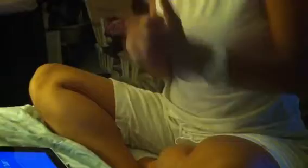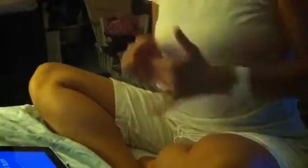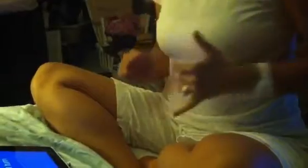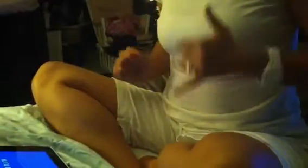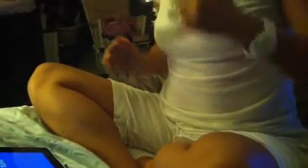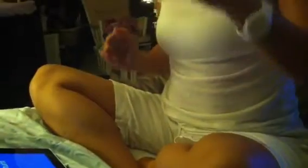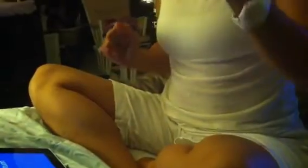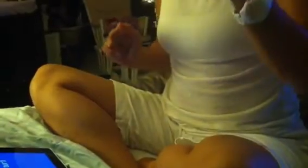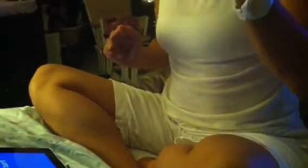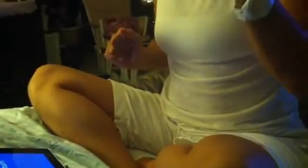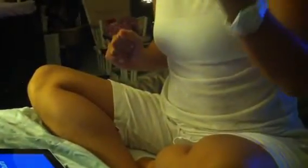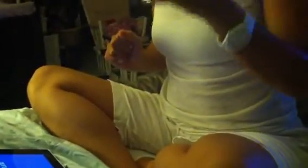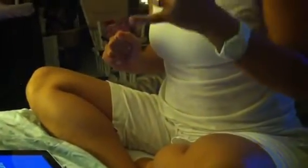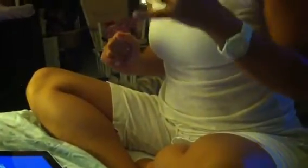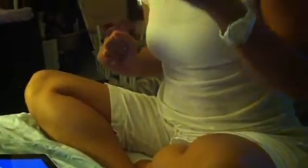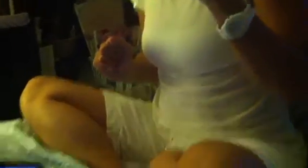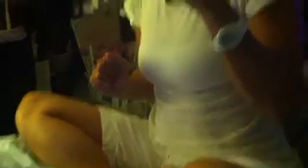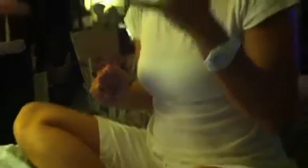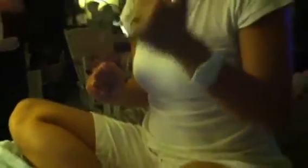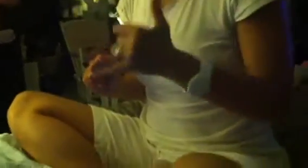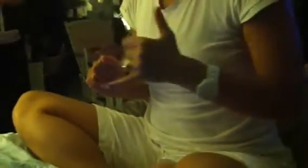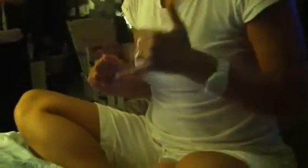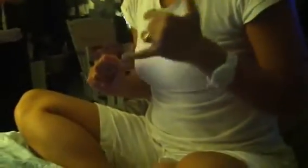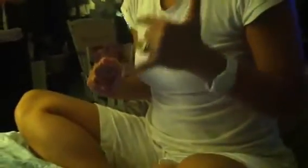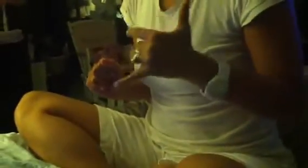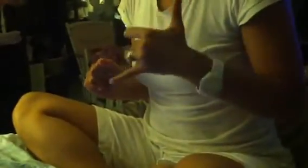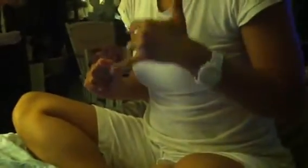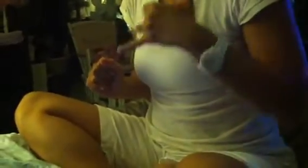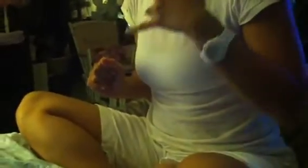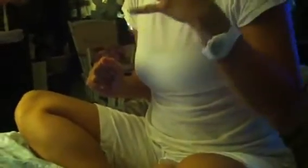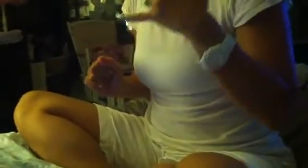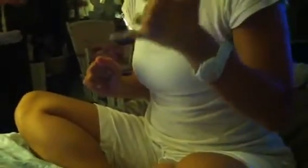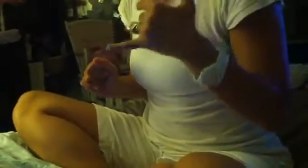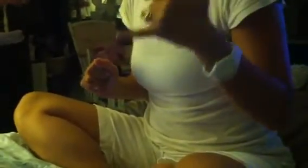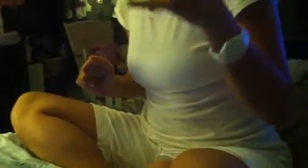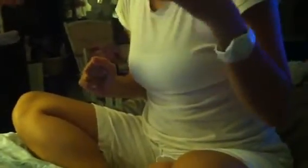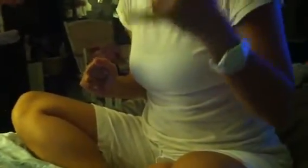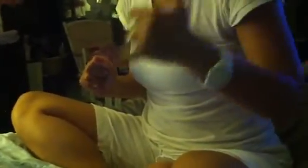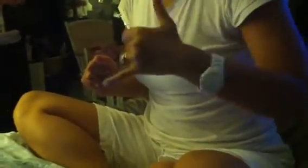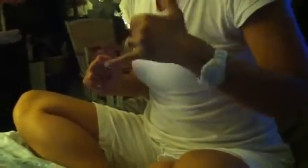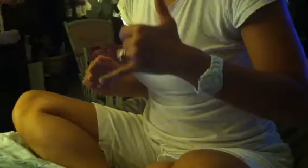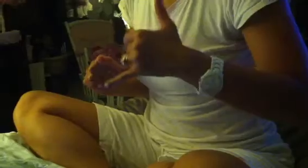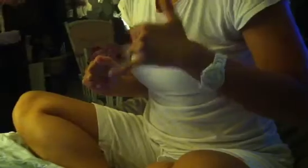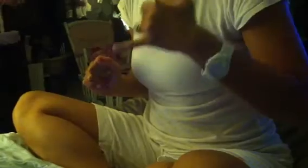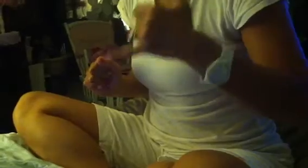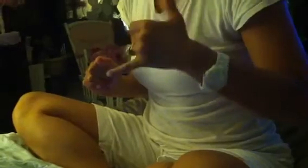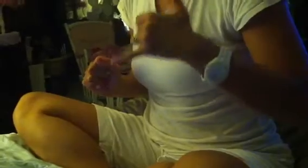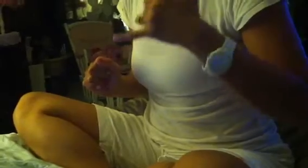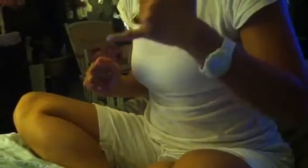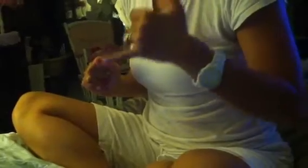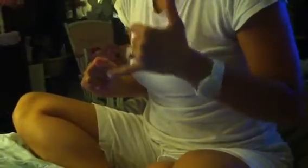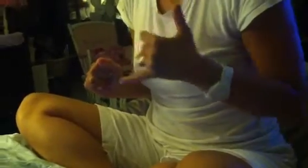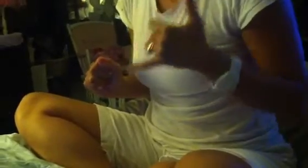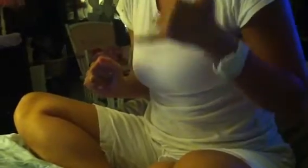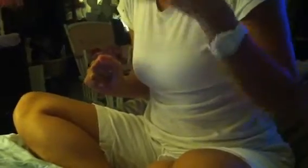To get over the feeling of knowing a dream didn't turn out right.